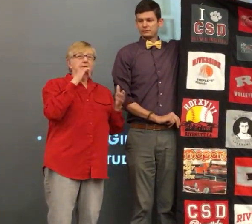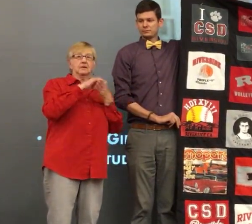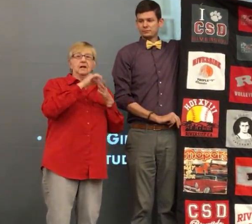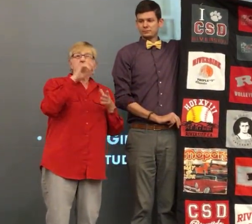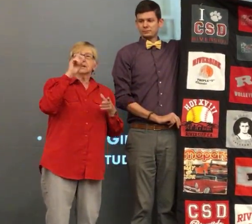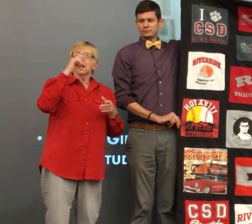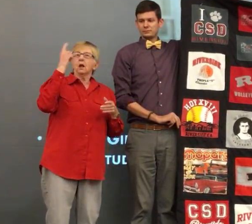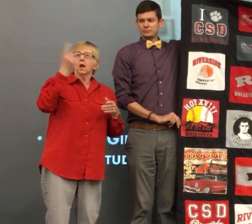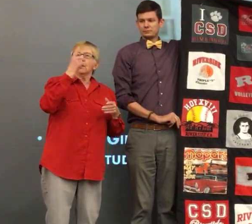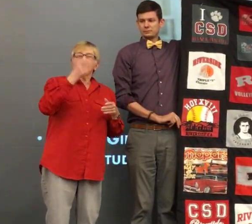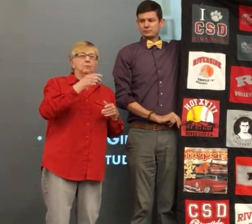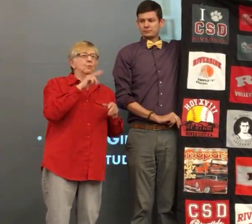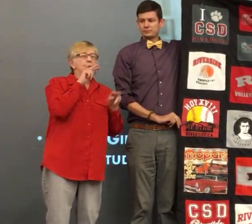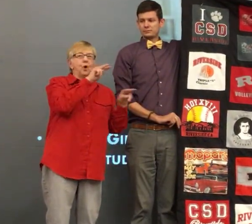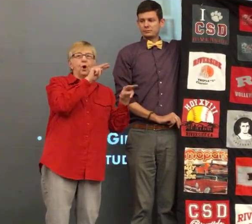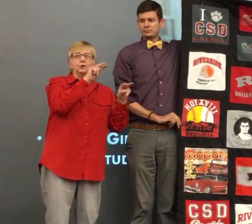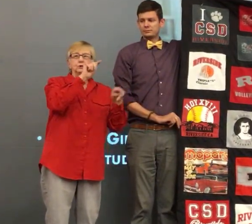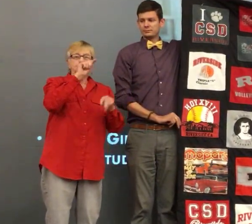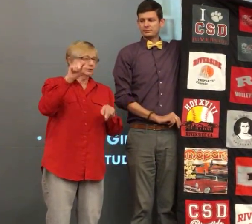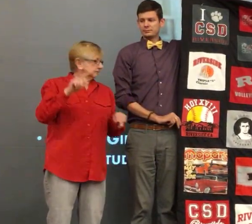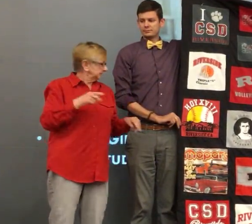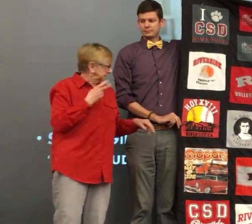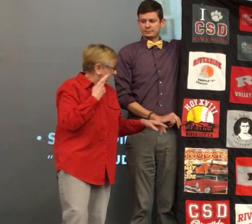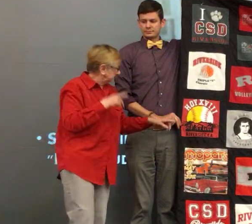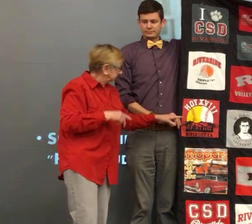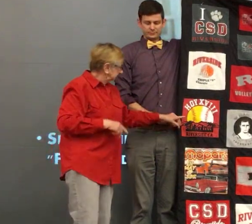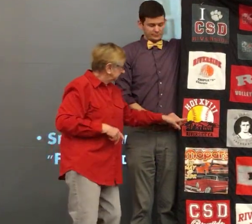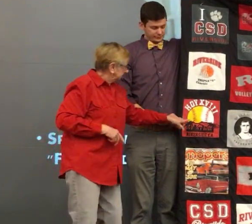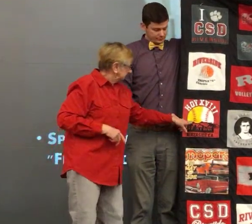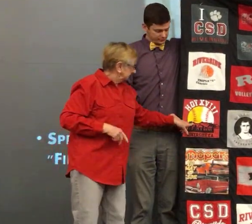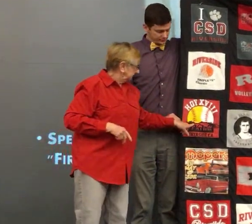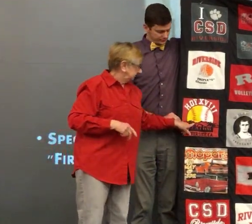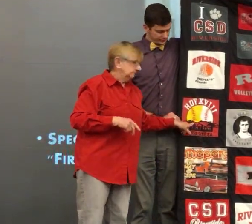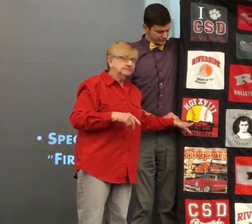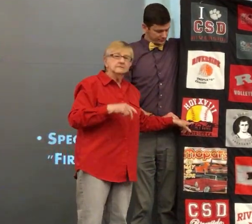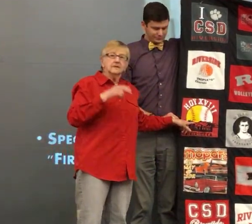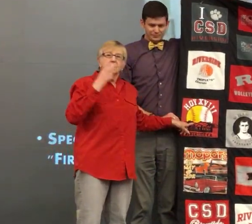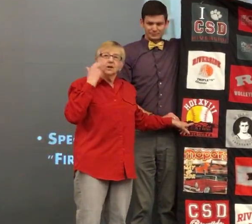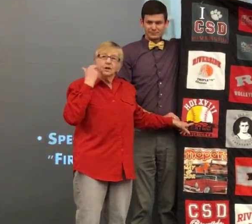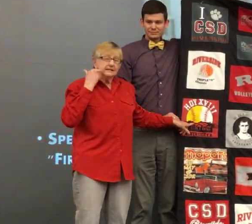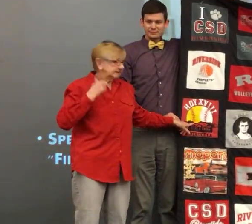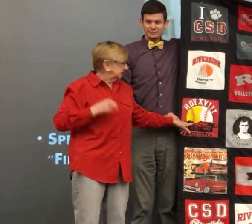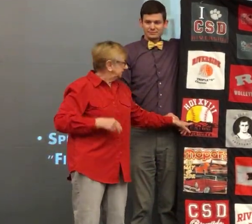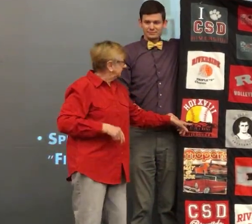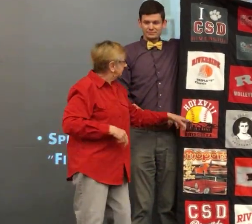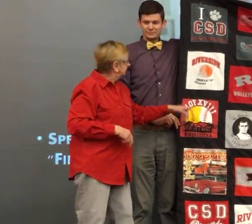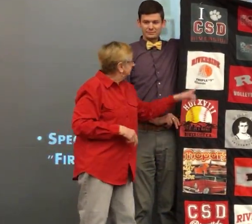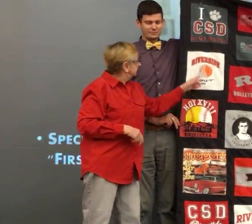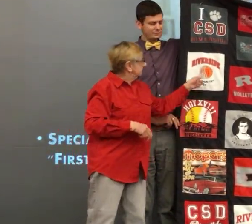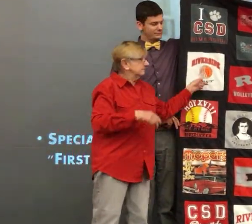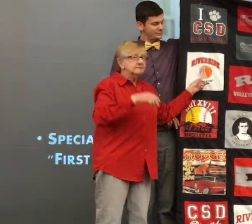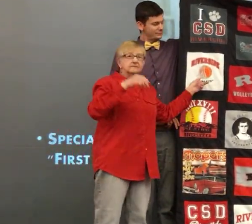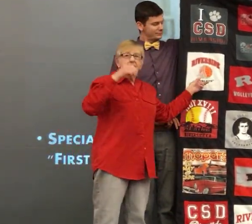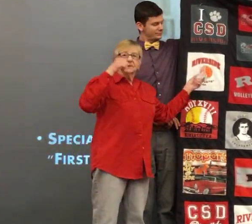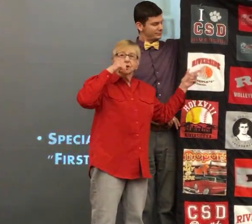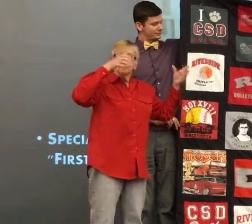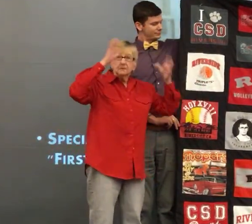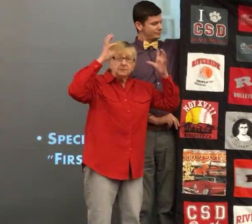sports that are provided here on campus that Dawn would always attend. We have our Hoy